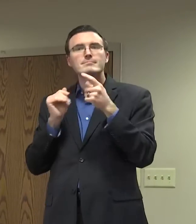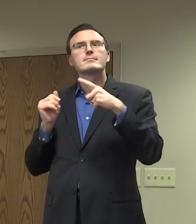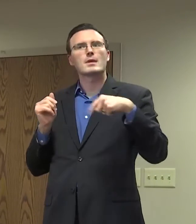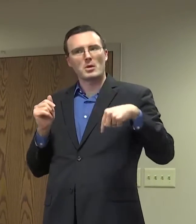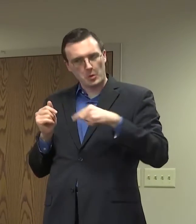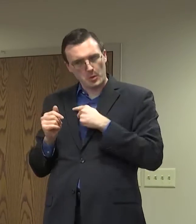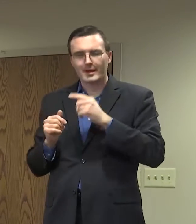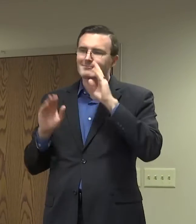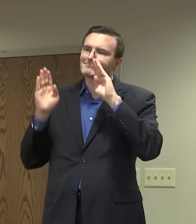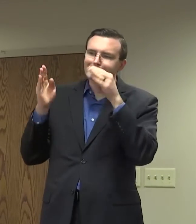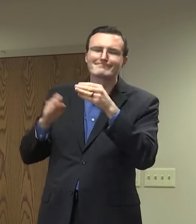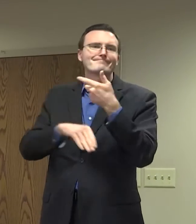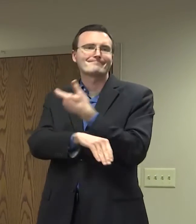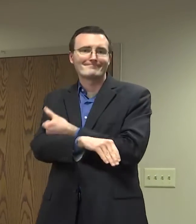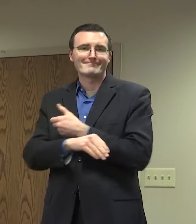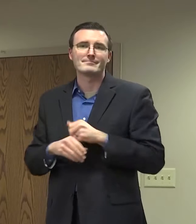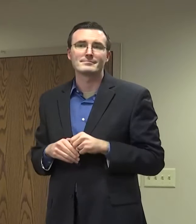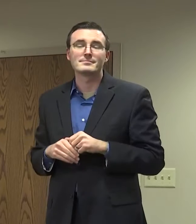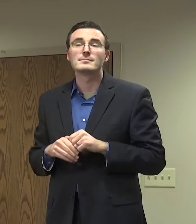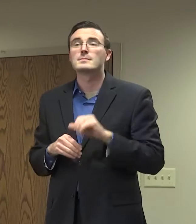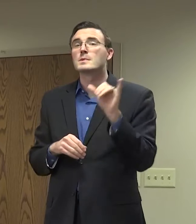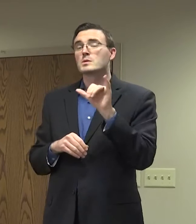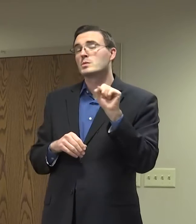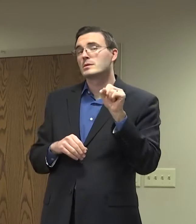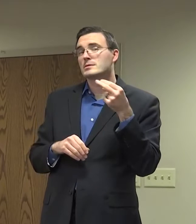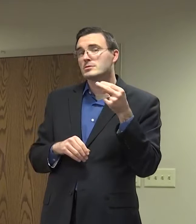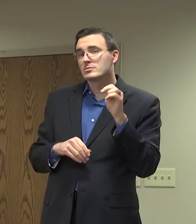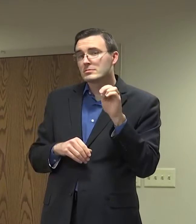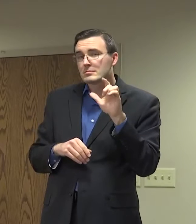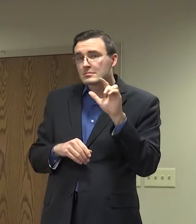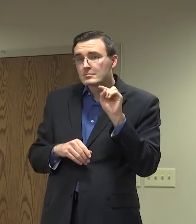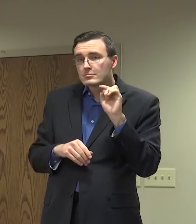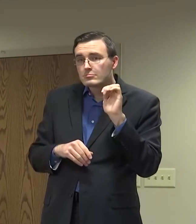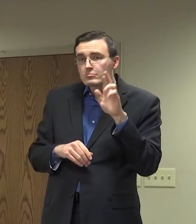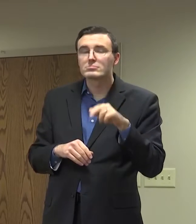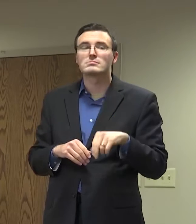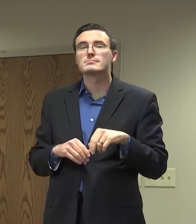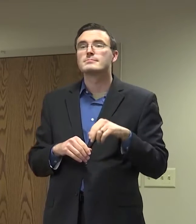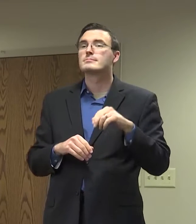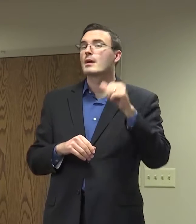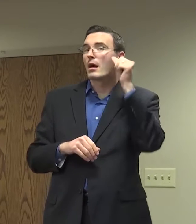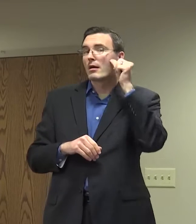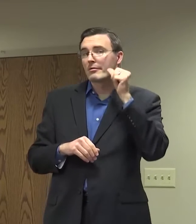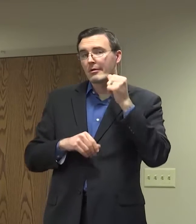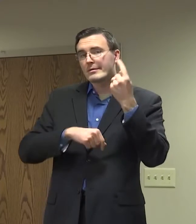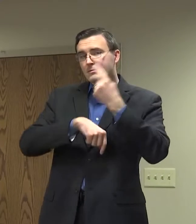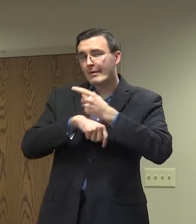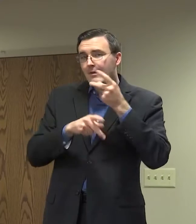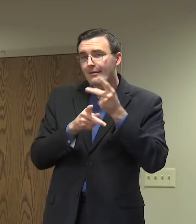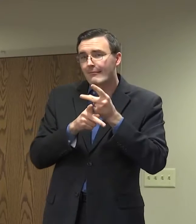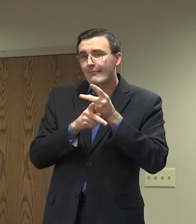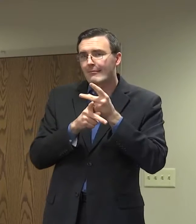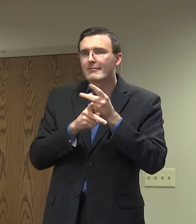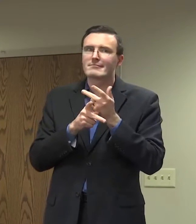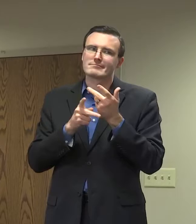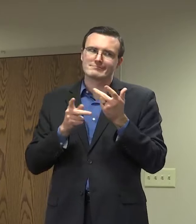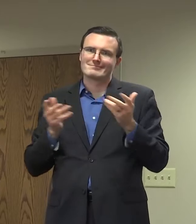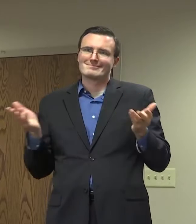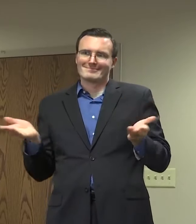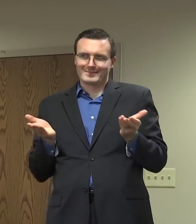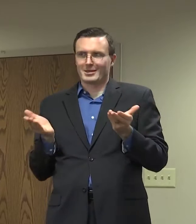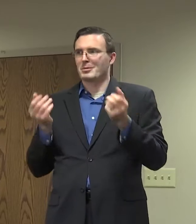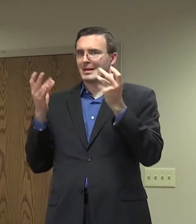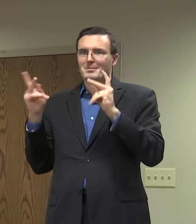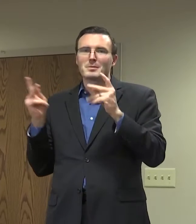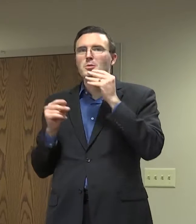and shelters and adult daycare. As a large area, we also provide a significant amount of service to our homeless population. So